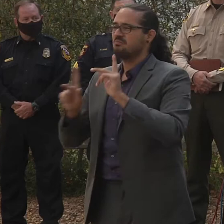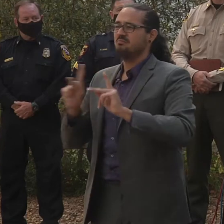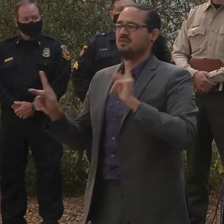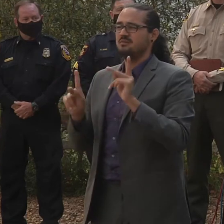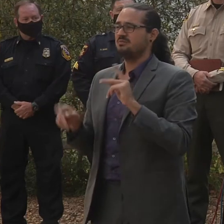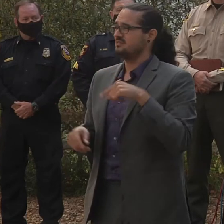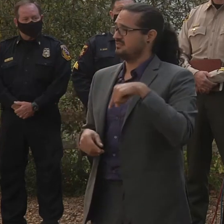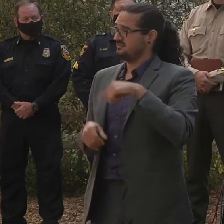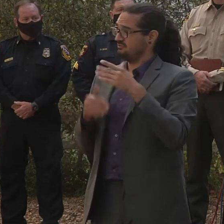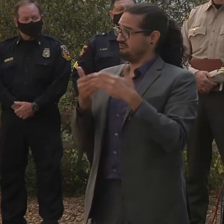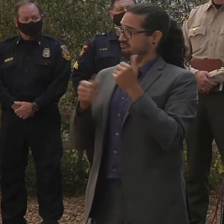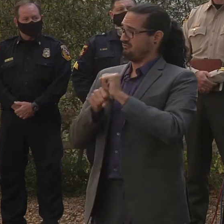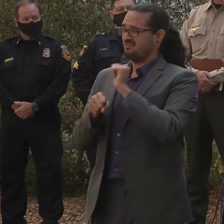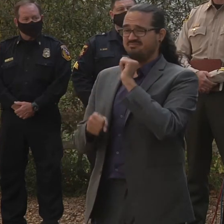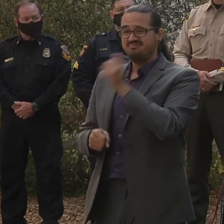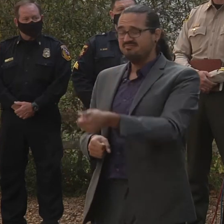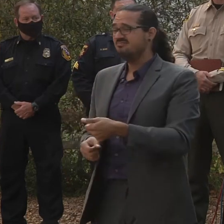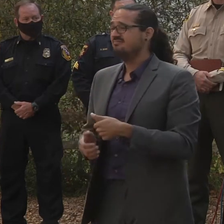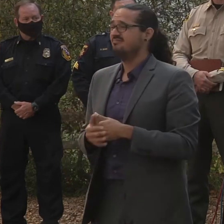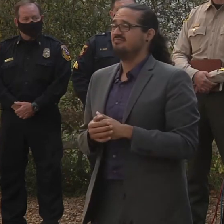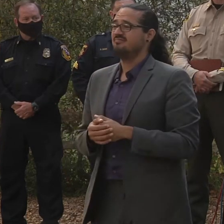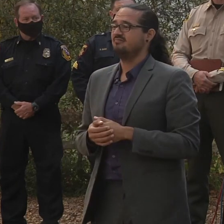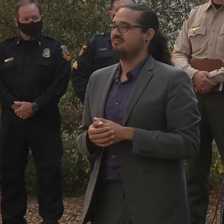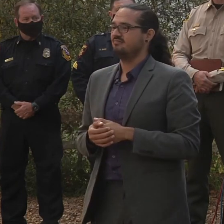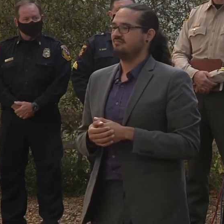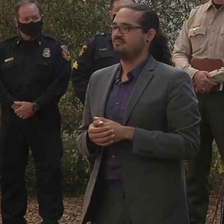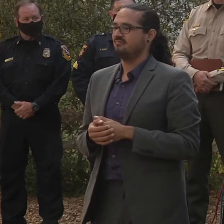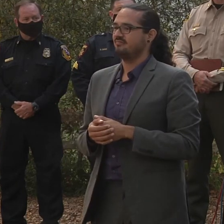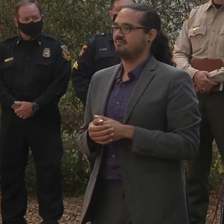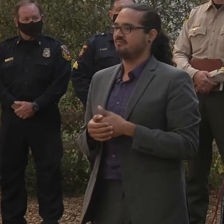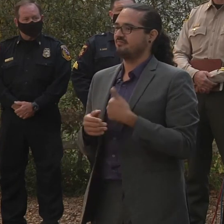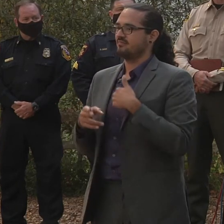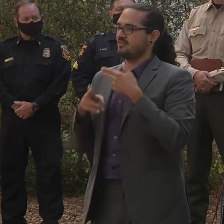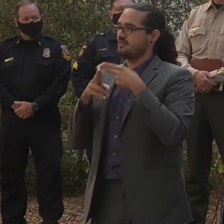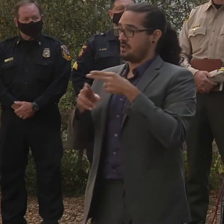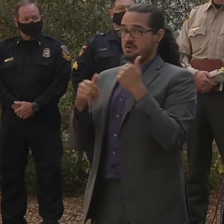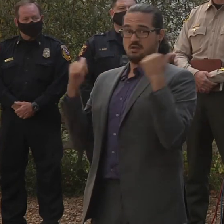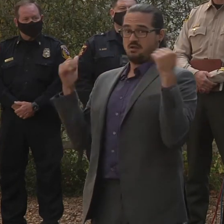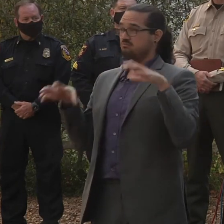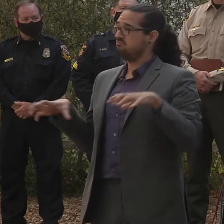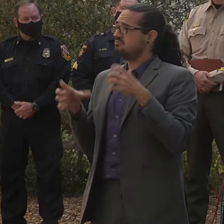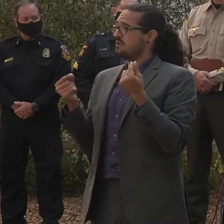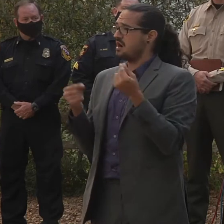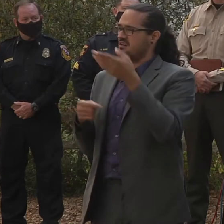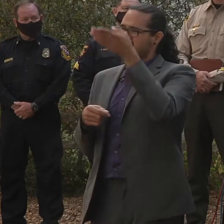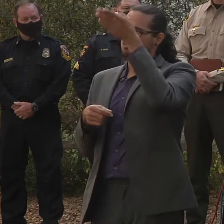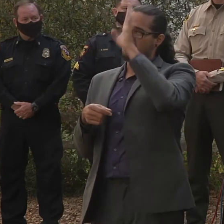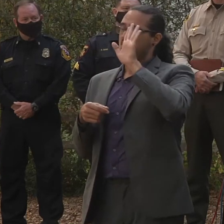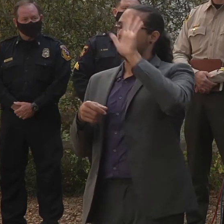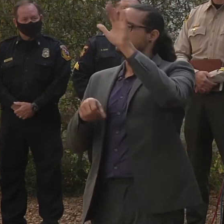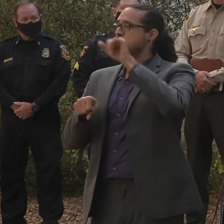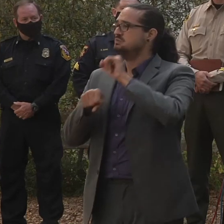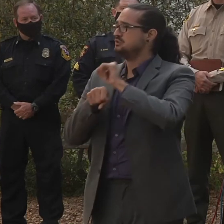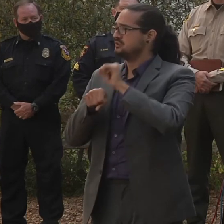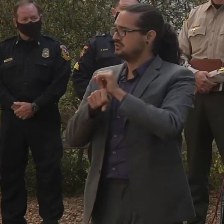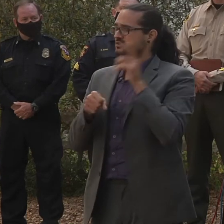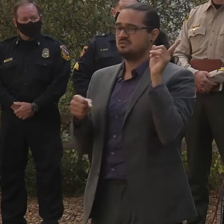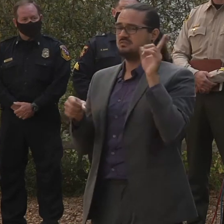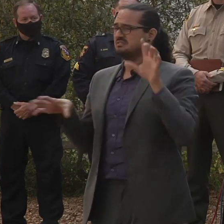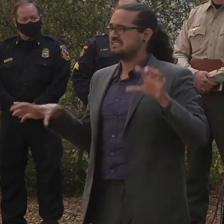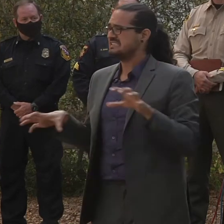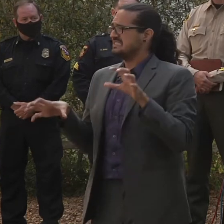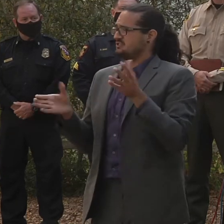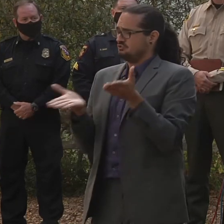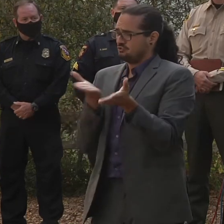and I call it God's work. Because everyone is in service to the people in this community.